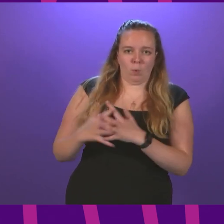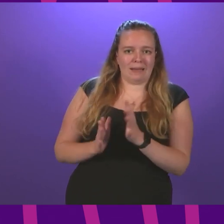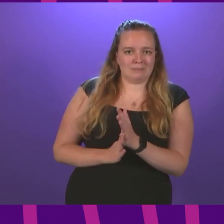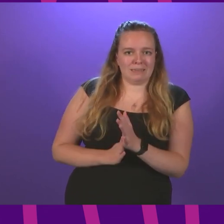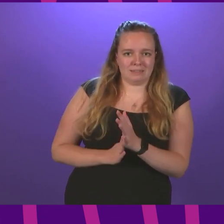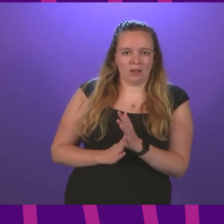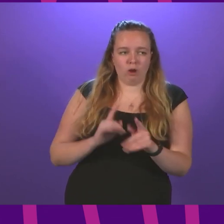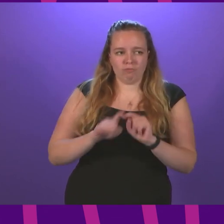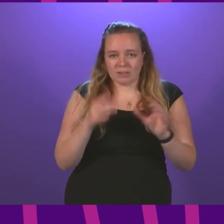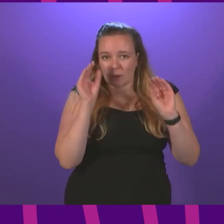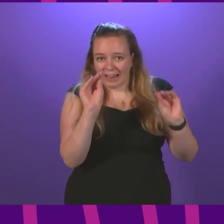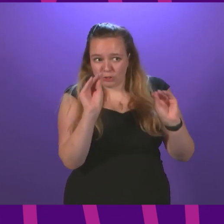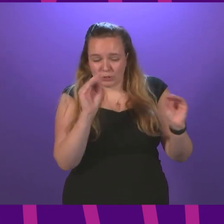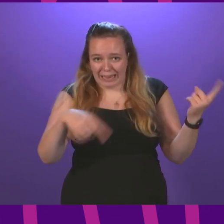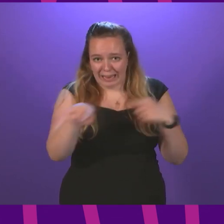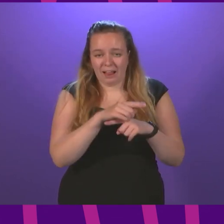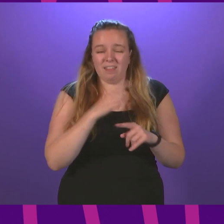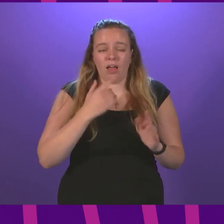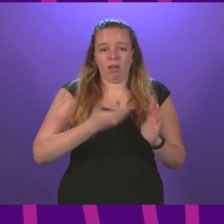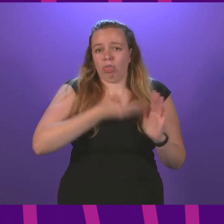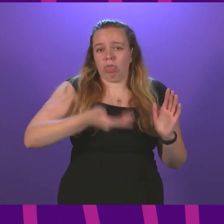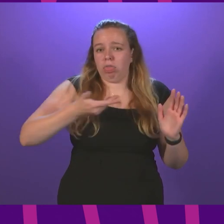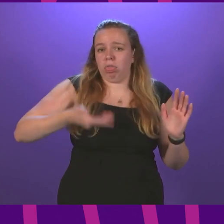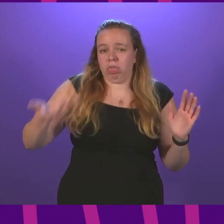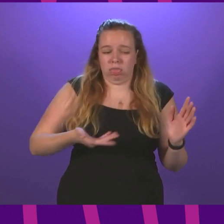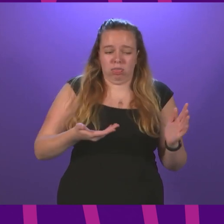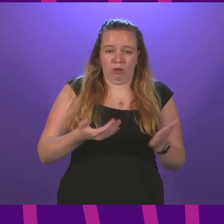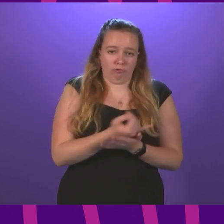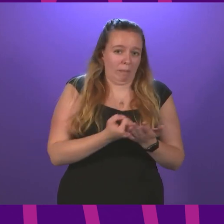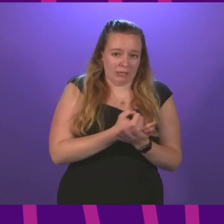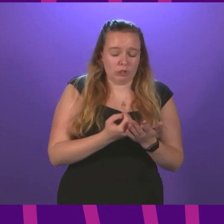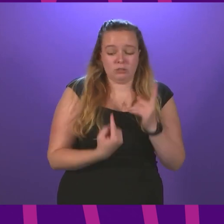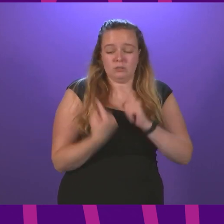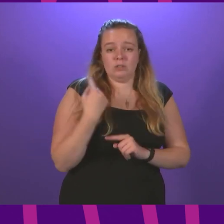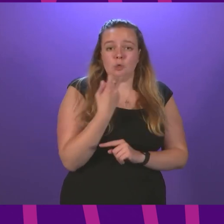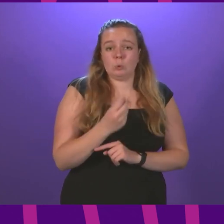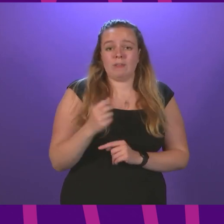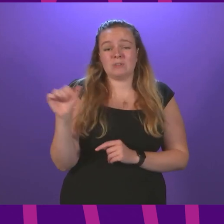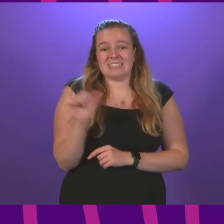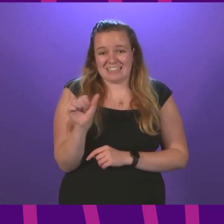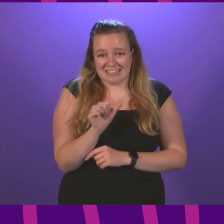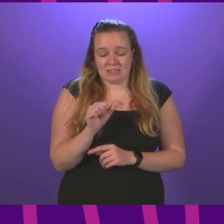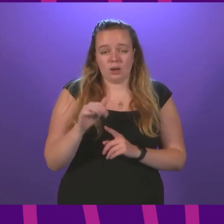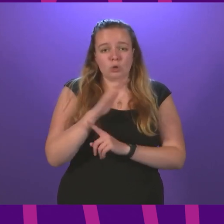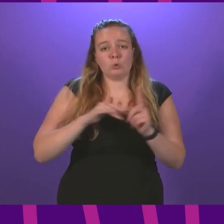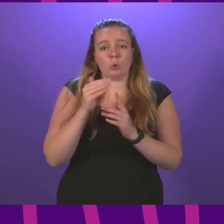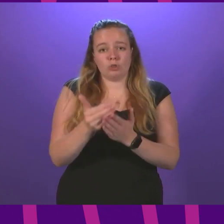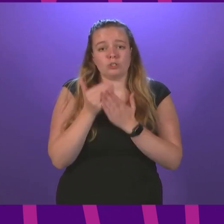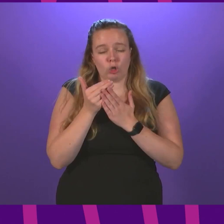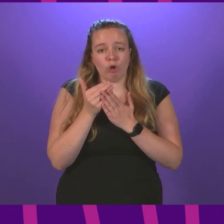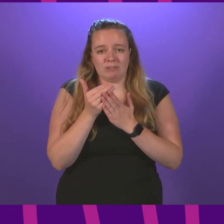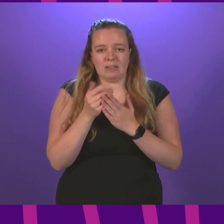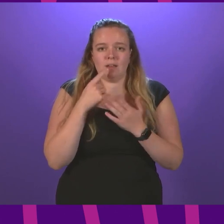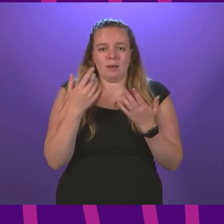execute the powers in their hands, they are woefully inadequate. Back in 2016, social security powers